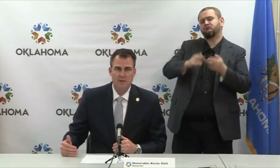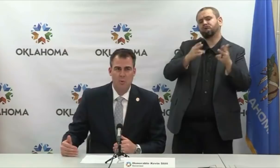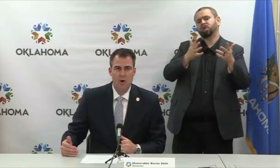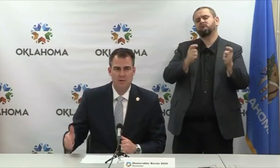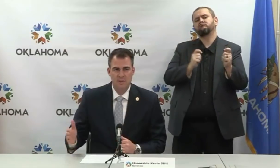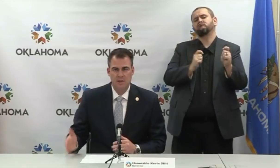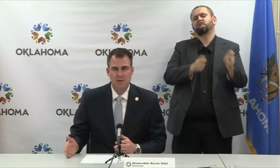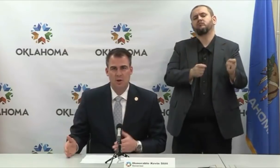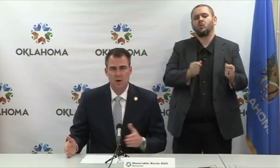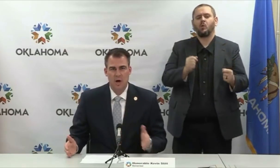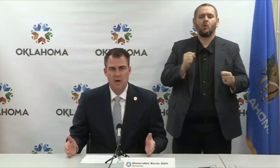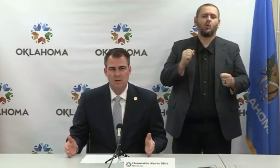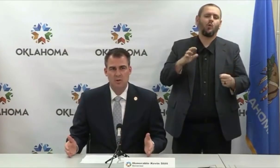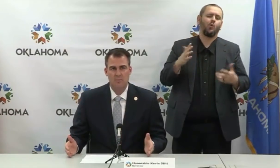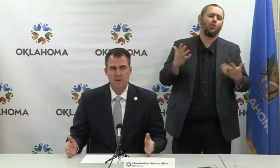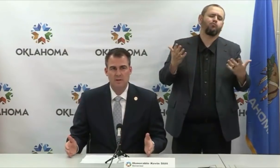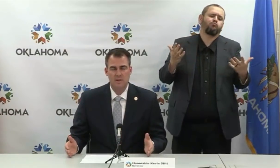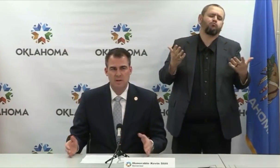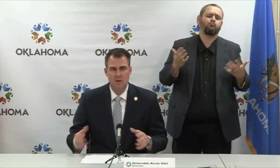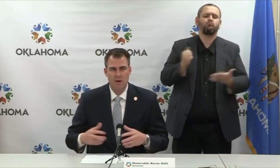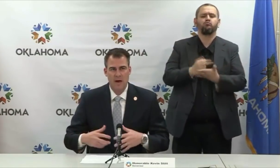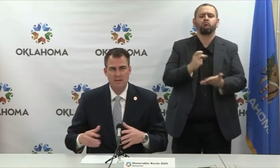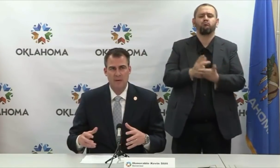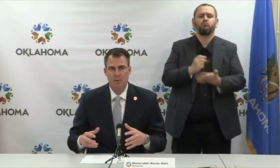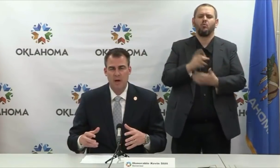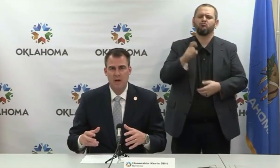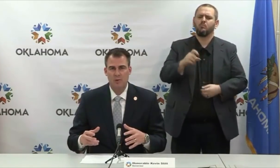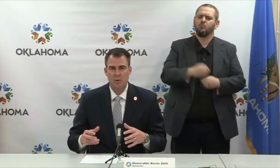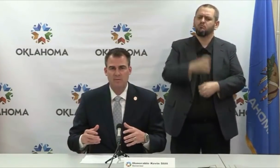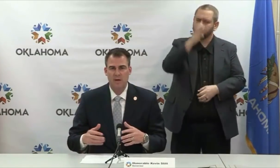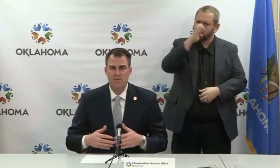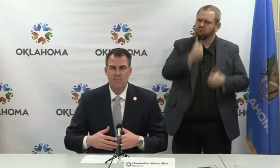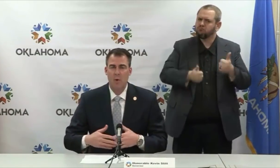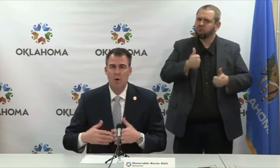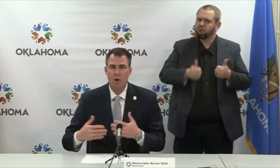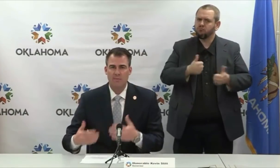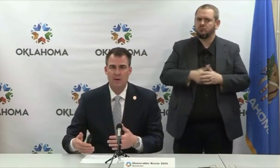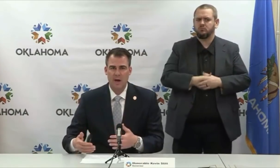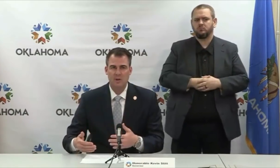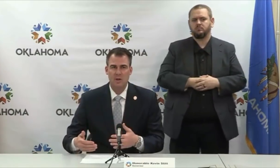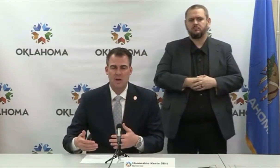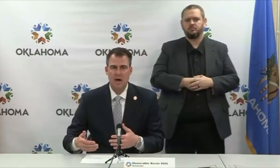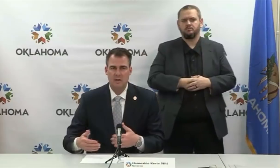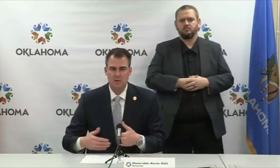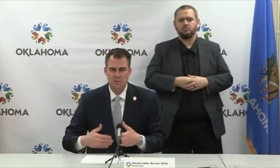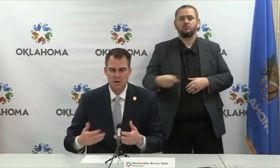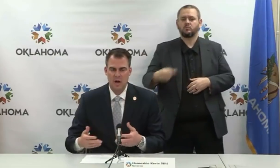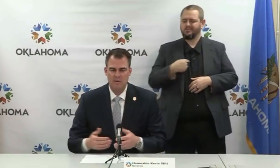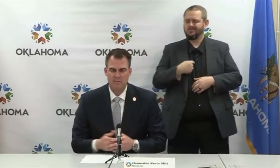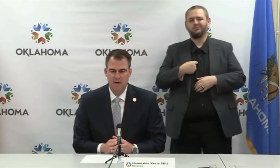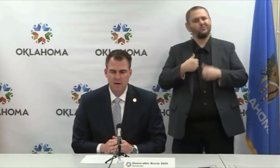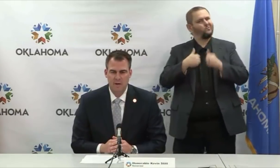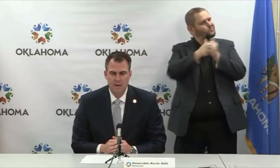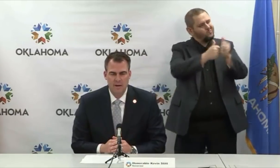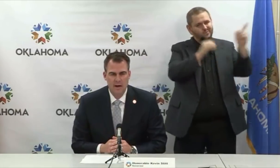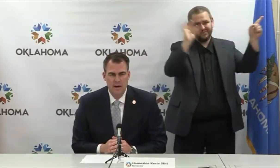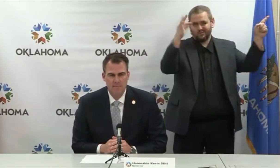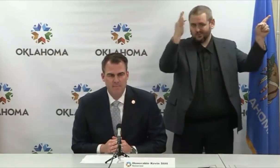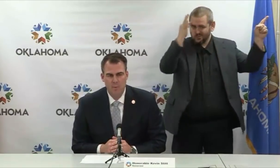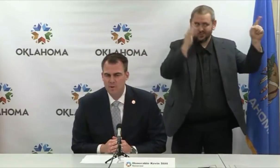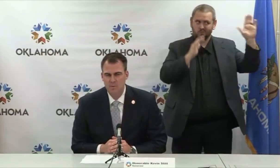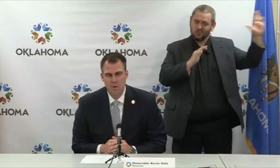guidelines on what is an essential and a non-essential business. And over the last couple days, we've given more clarification of that because there was a lot of –